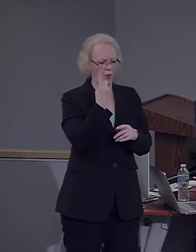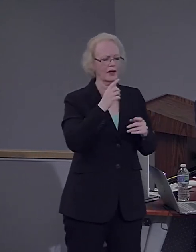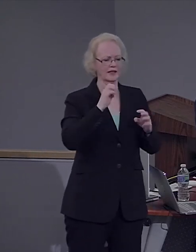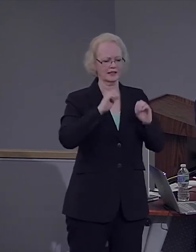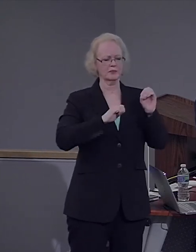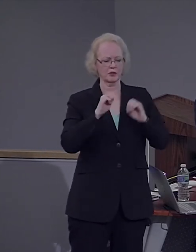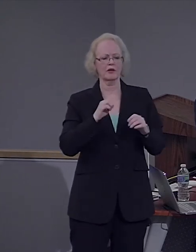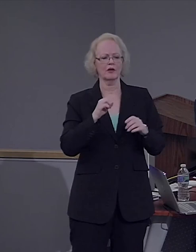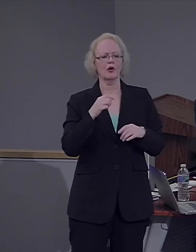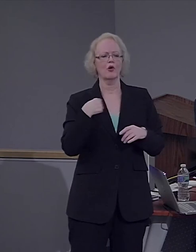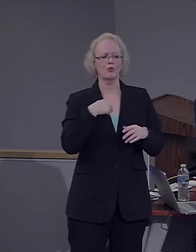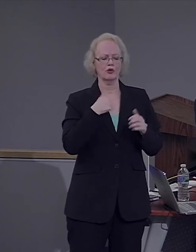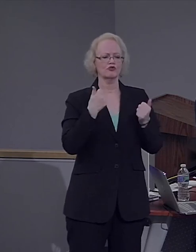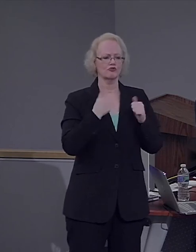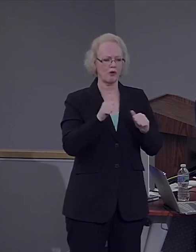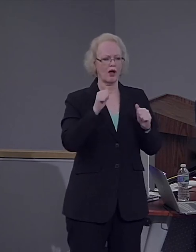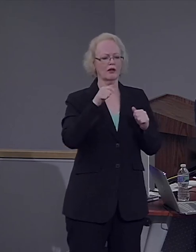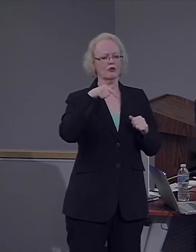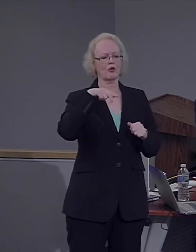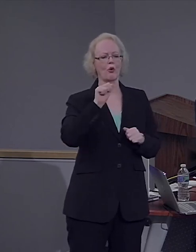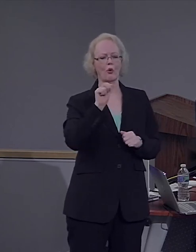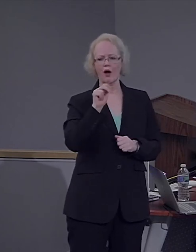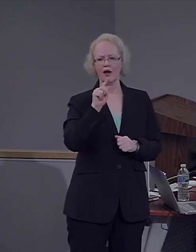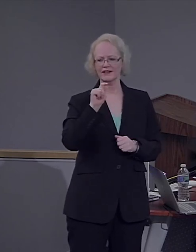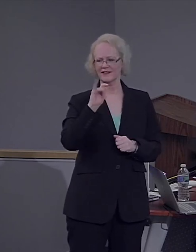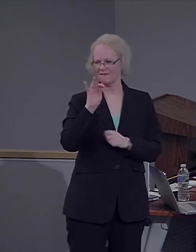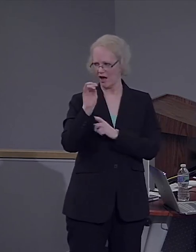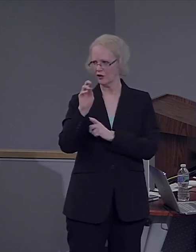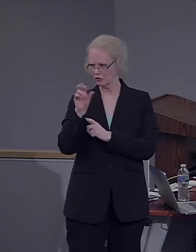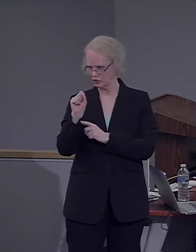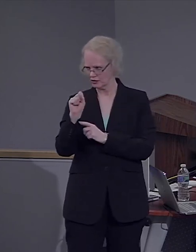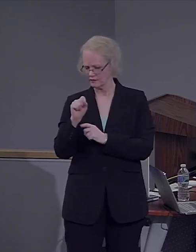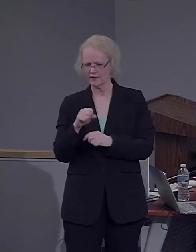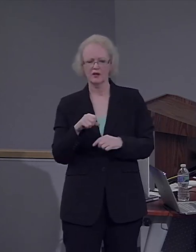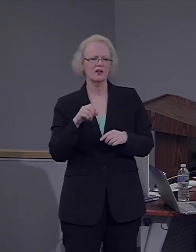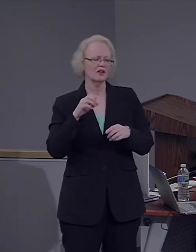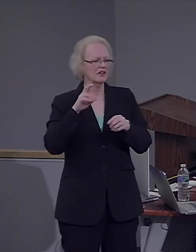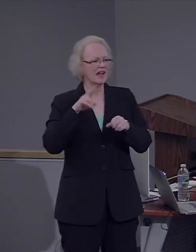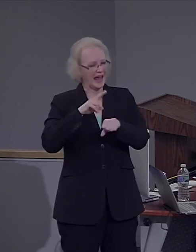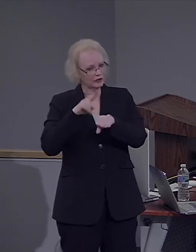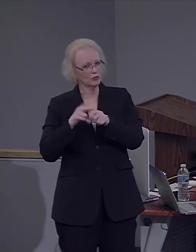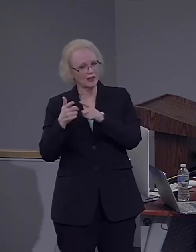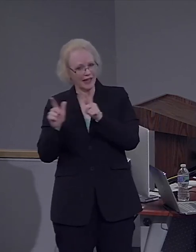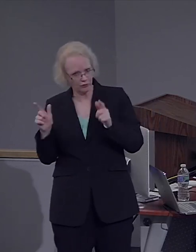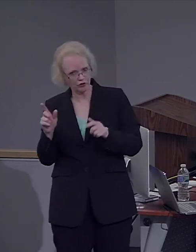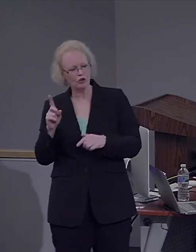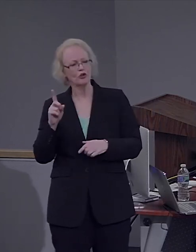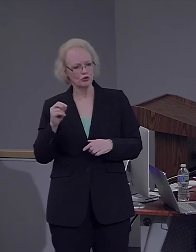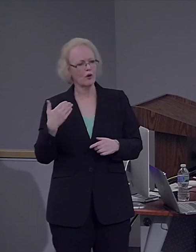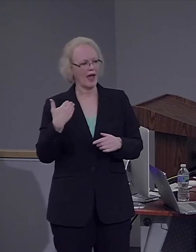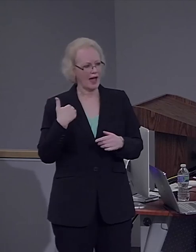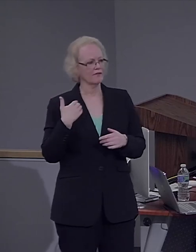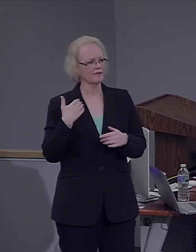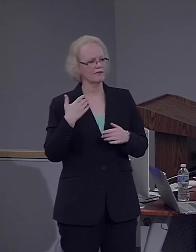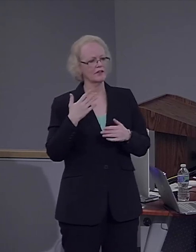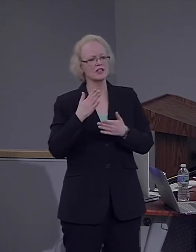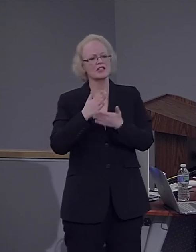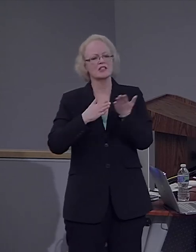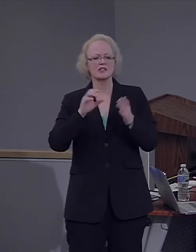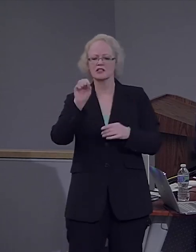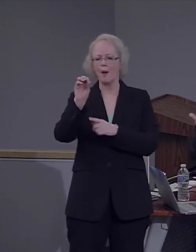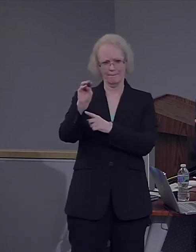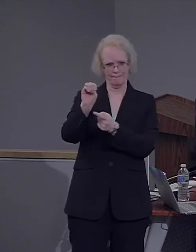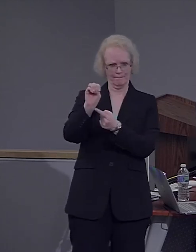showed, we tried quantifiers. So, imagine you have natural language, but there is some, okay? So, some